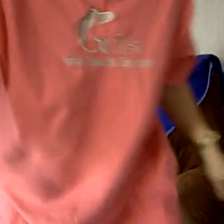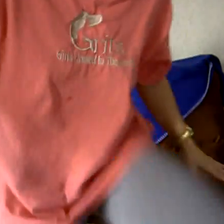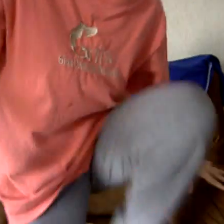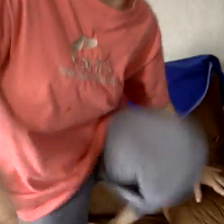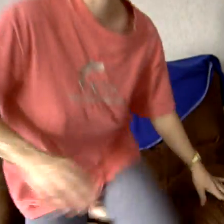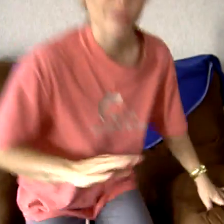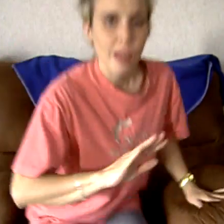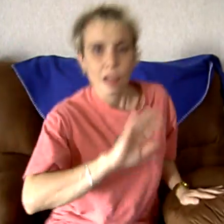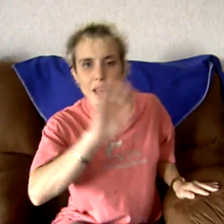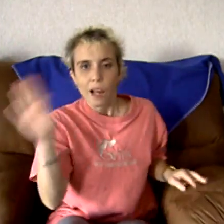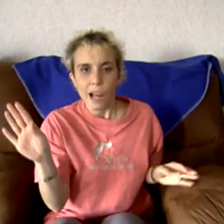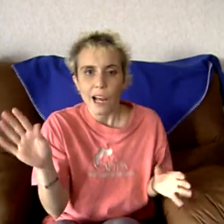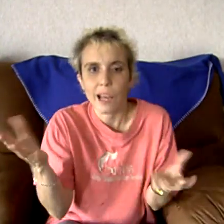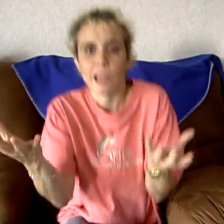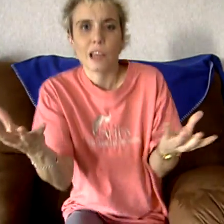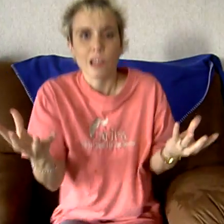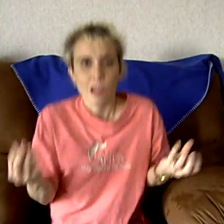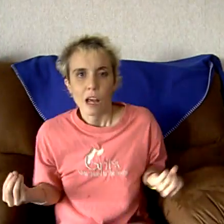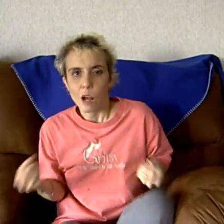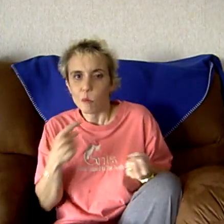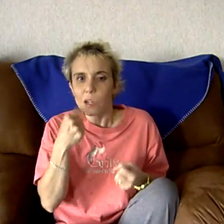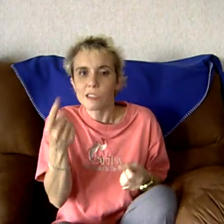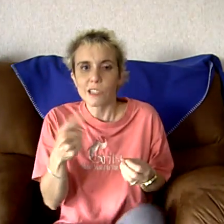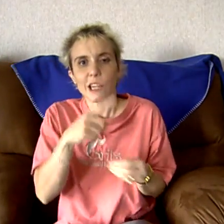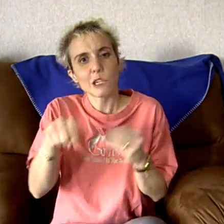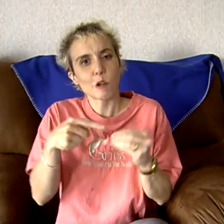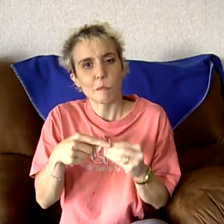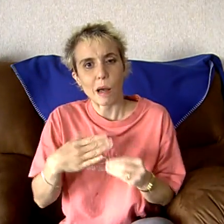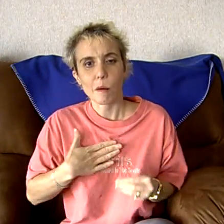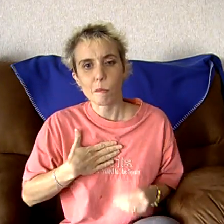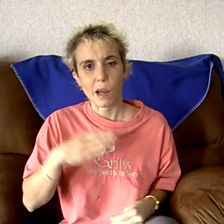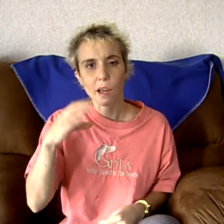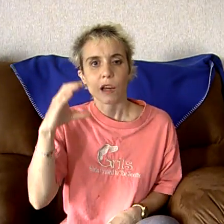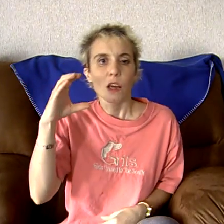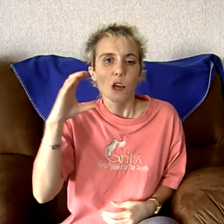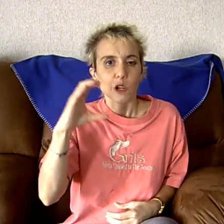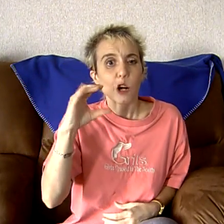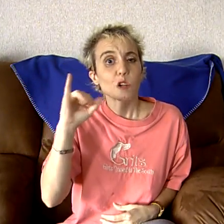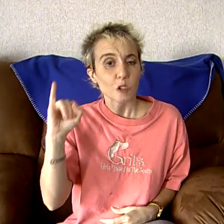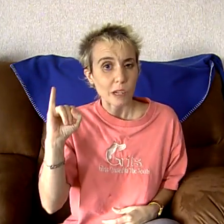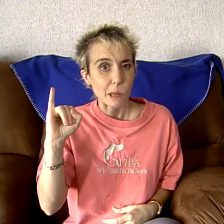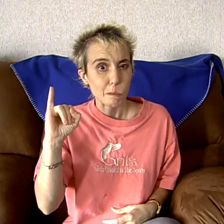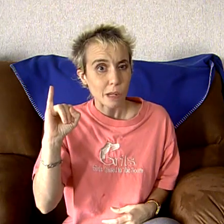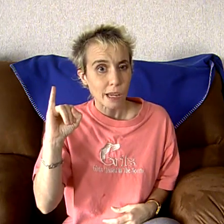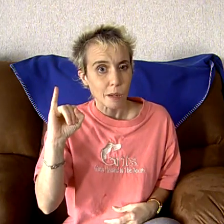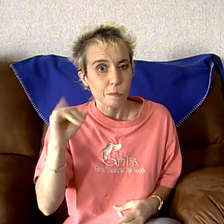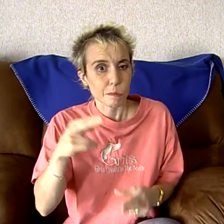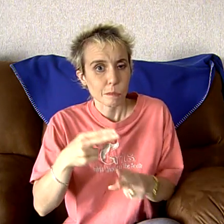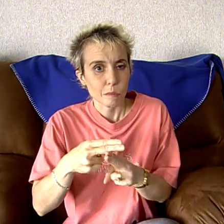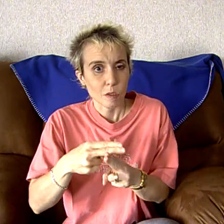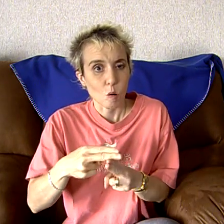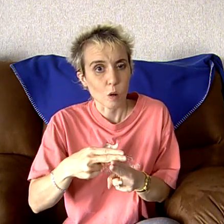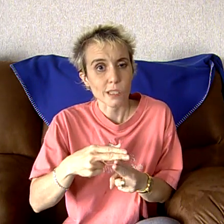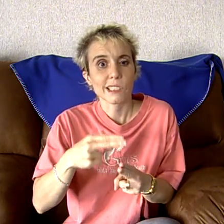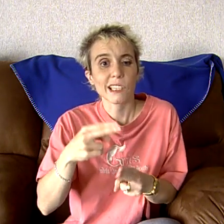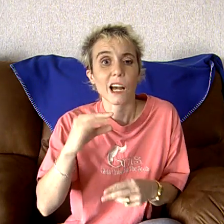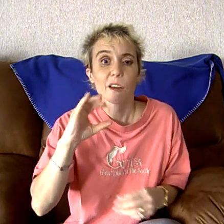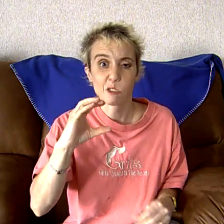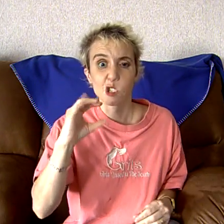Hi. I want to tell you about my cochlear implant, or CI for